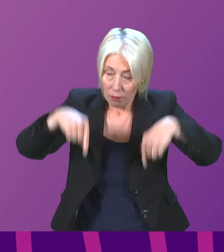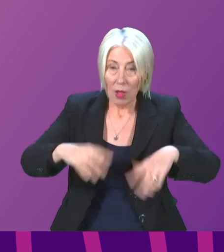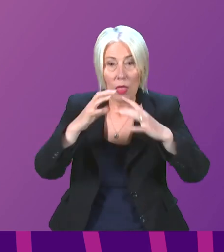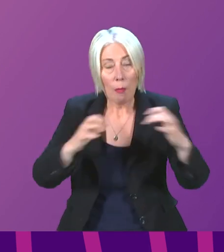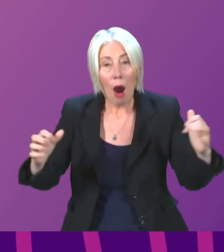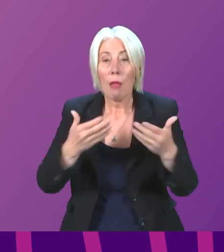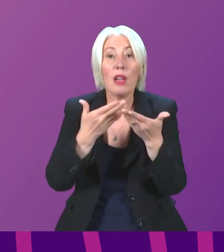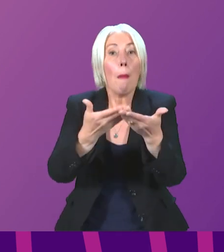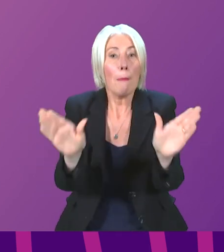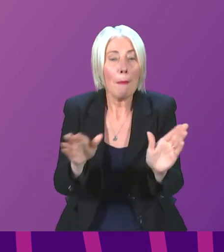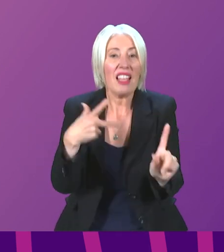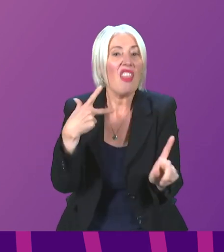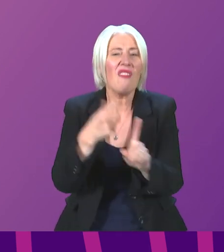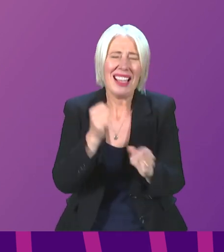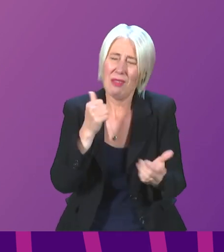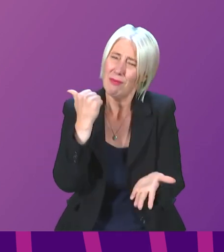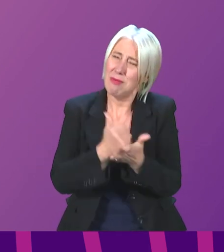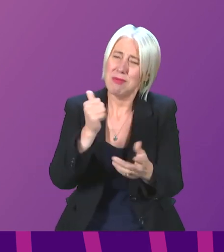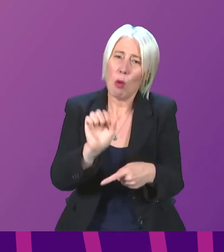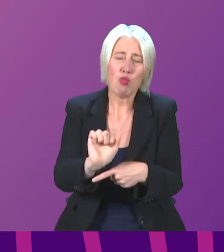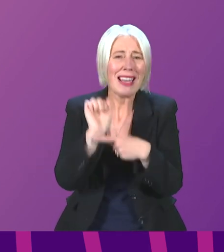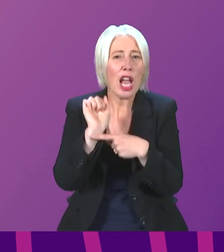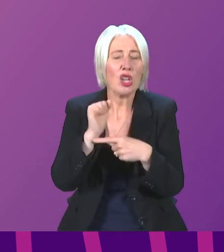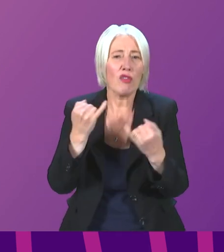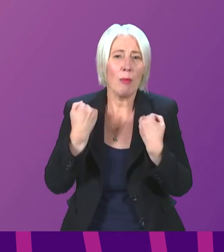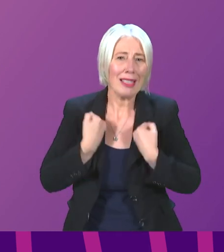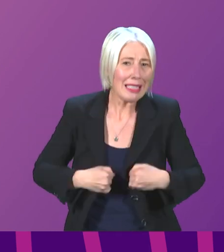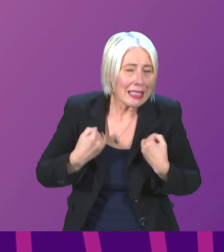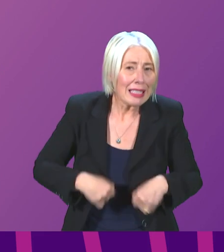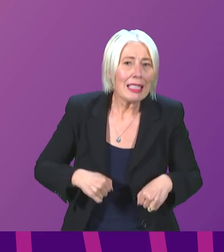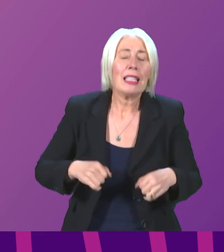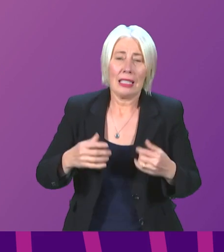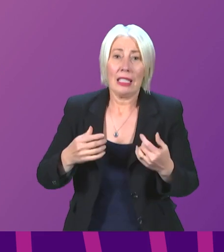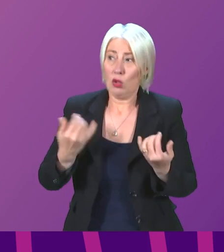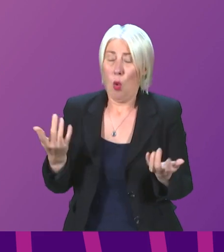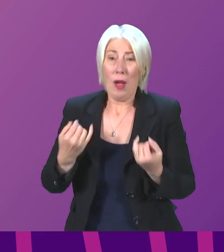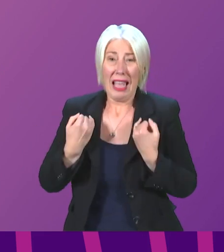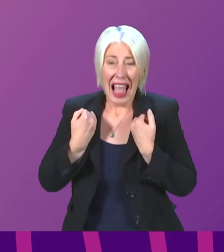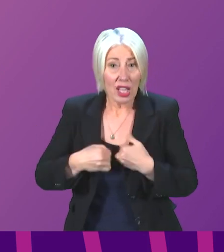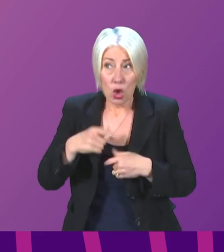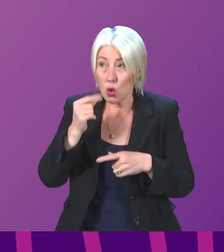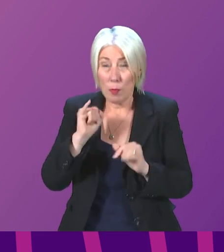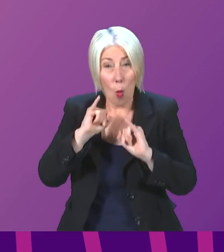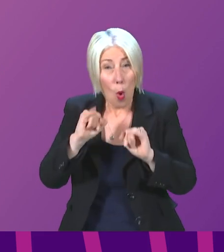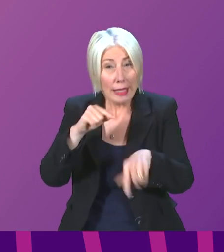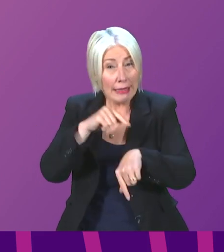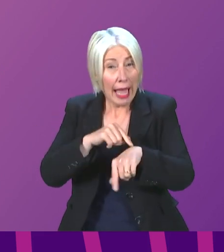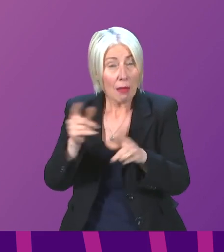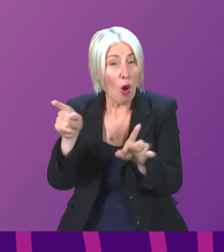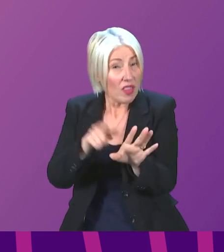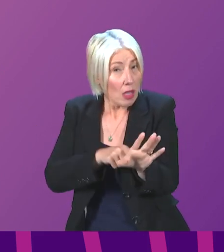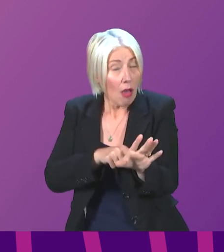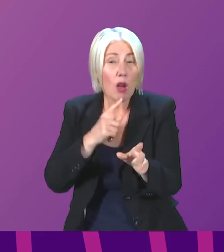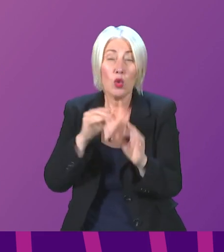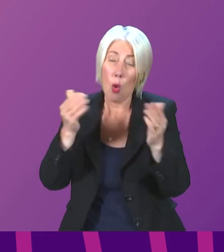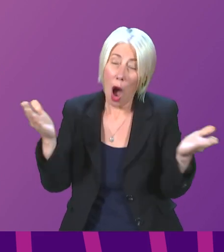provide excellent protection from severe illness, which could otherwise strike at the very worst time of the year. I strongly encourage everybody